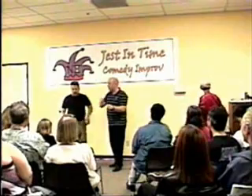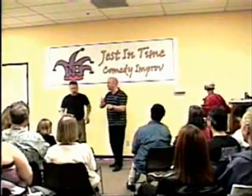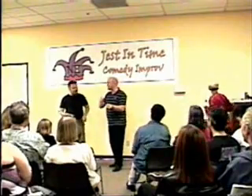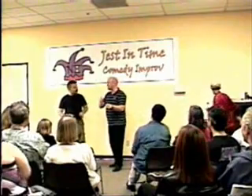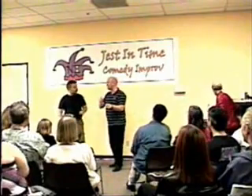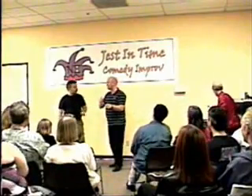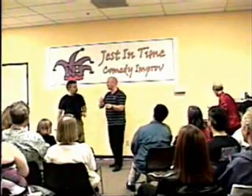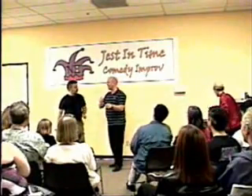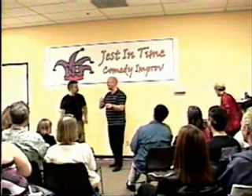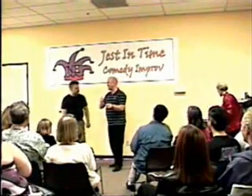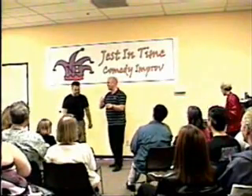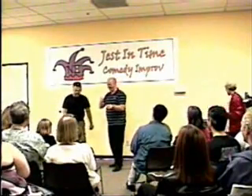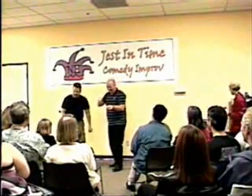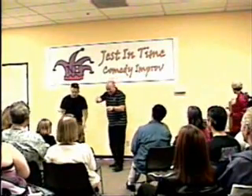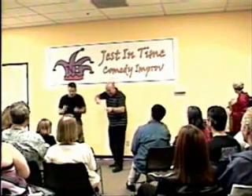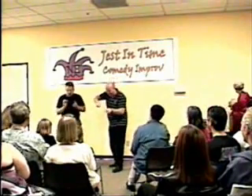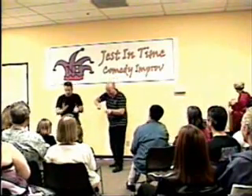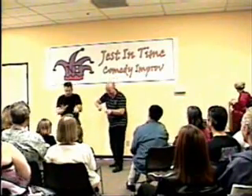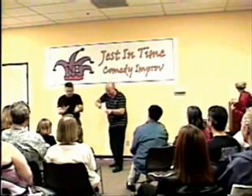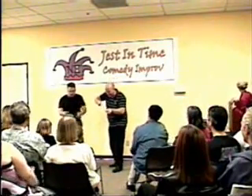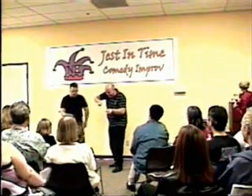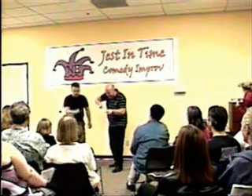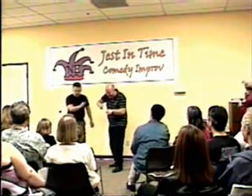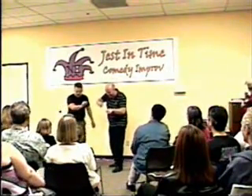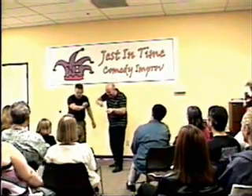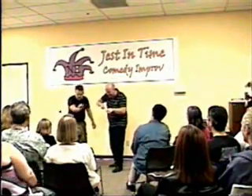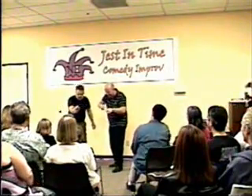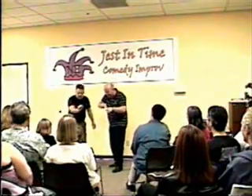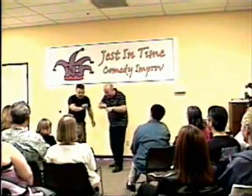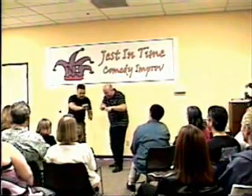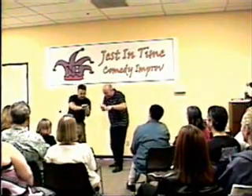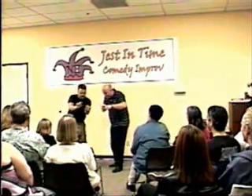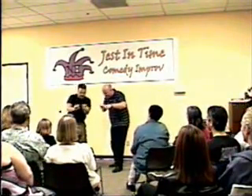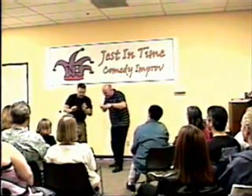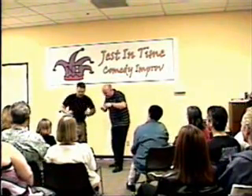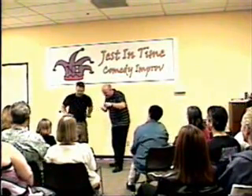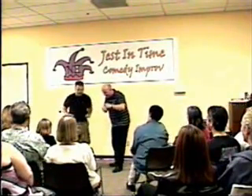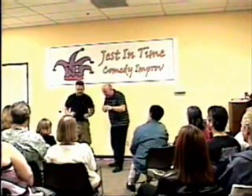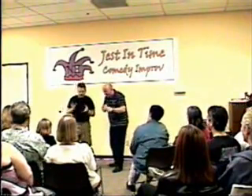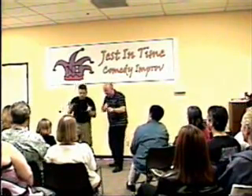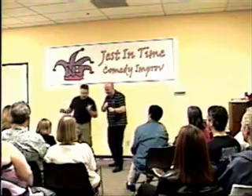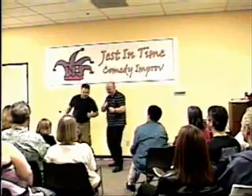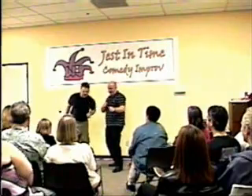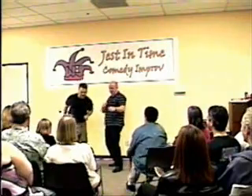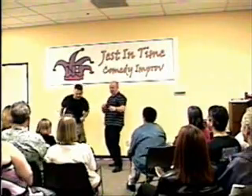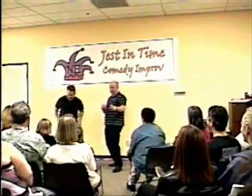And it plays a wonderful thing, aren't they? Beautiful. The fish scaling decal on the side just really makes it.